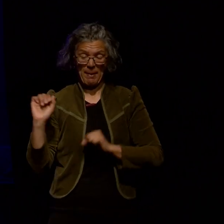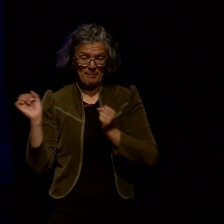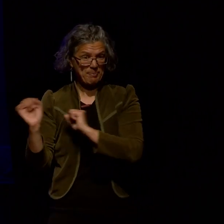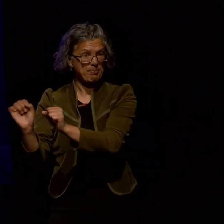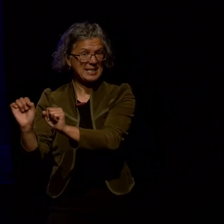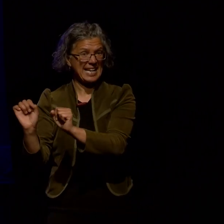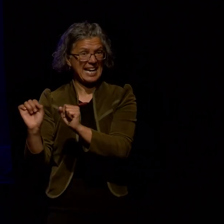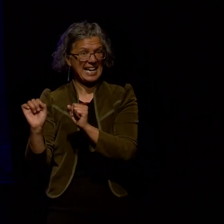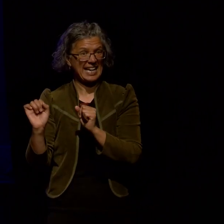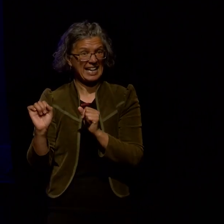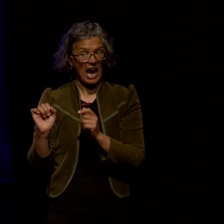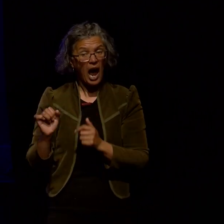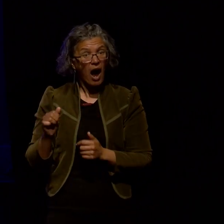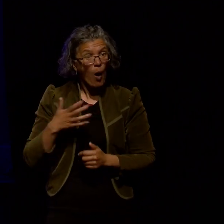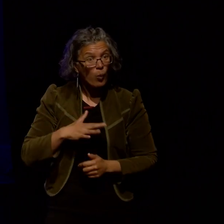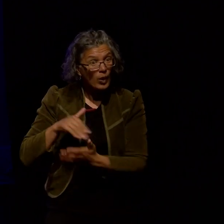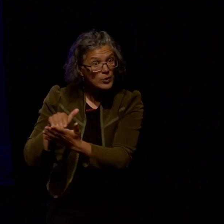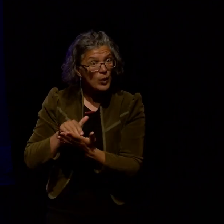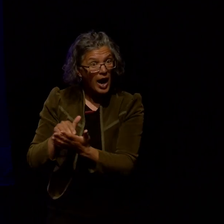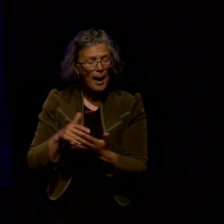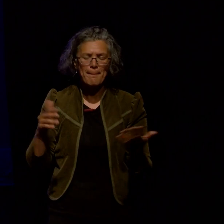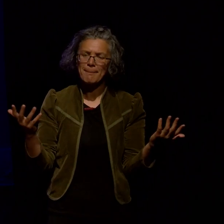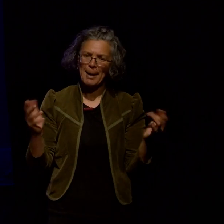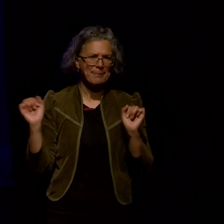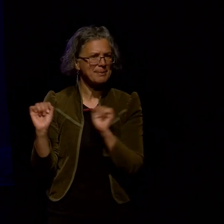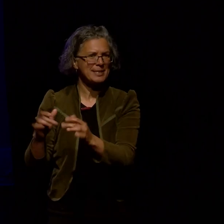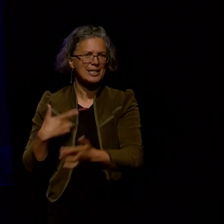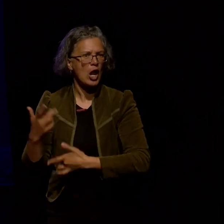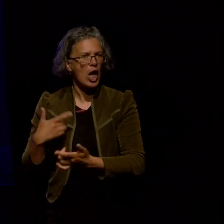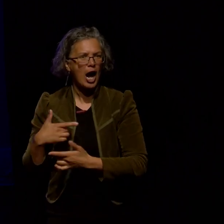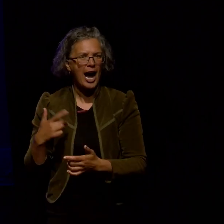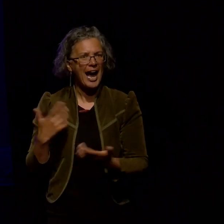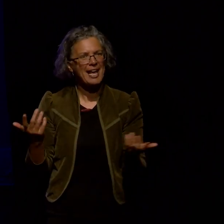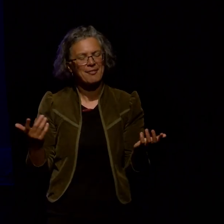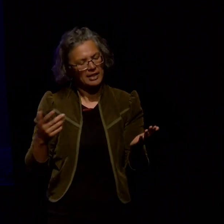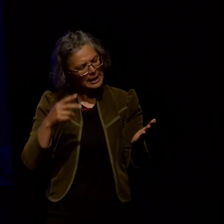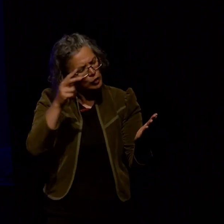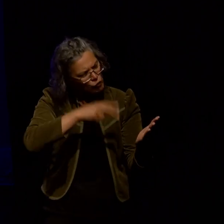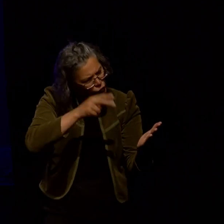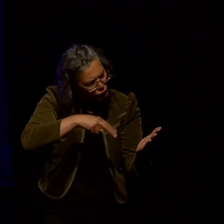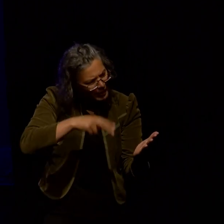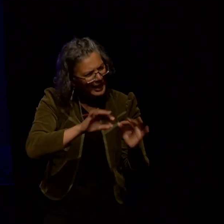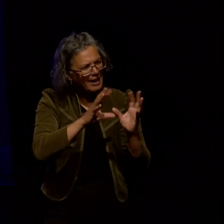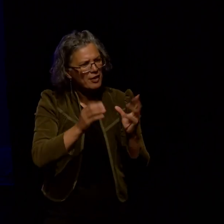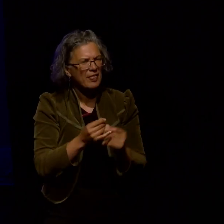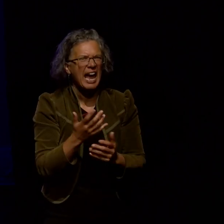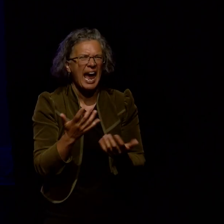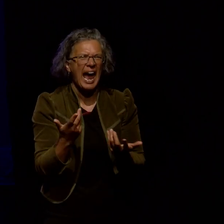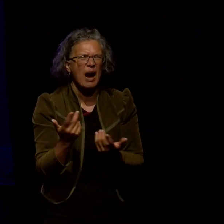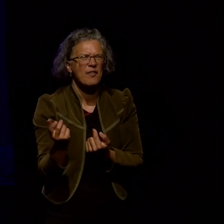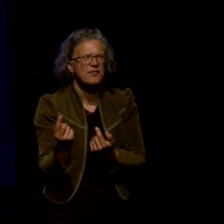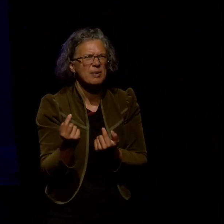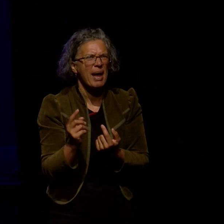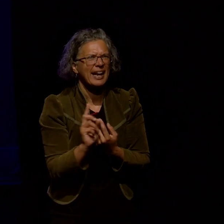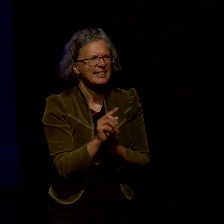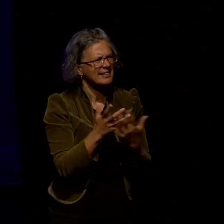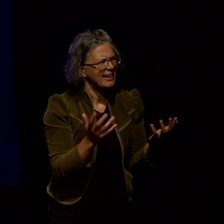and everybody has good intentions but life gets in the way and it takes time to review maps and think about what to say and write it up and send it off and